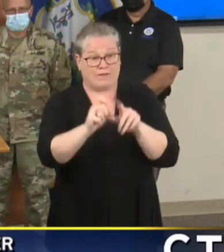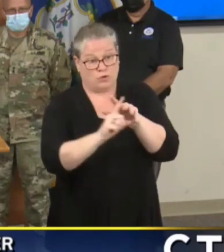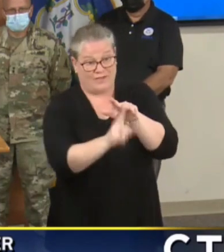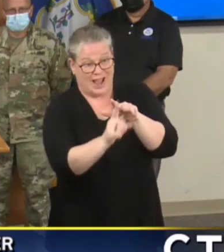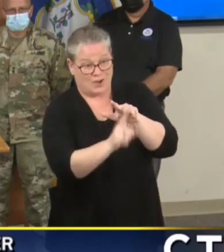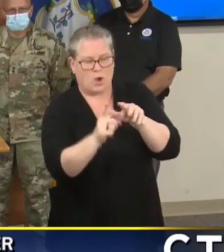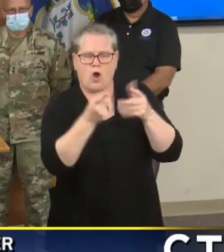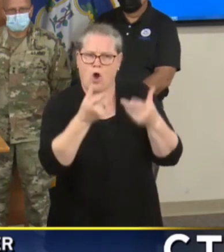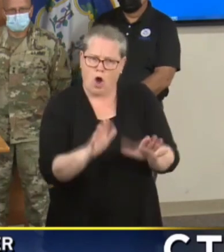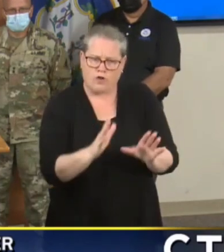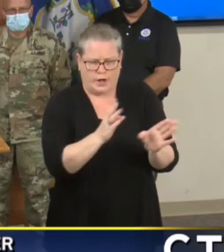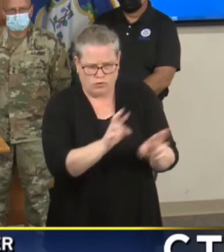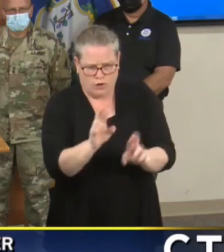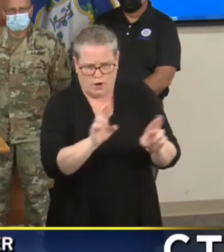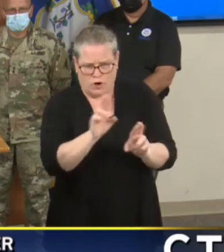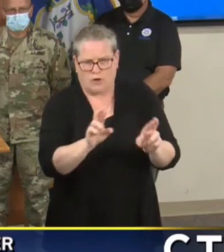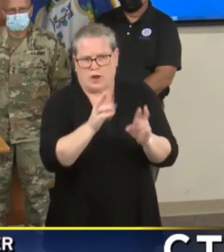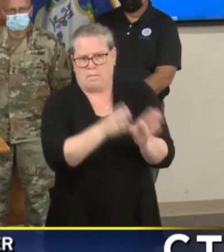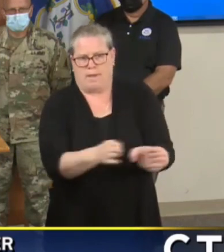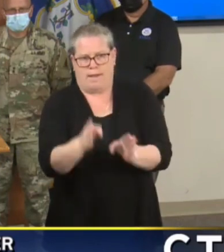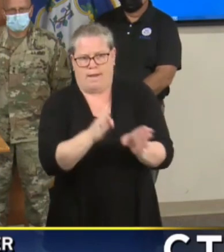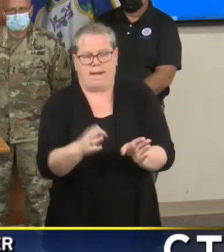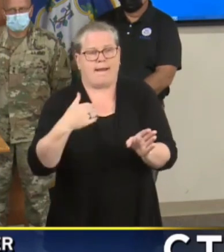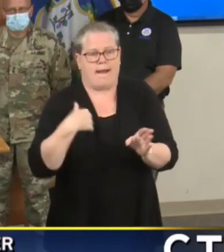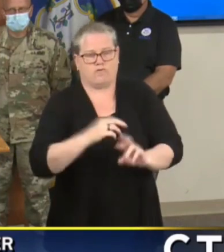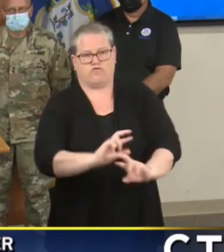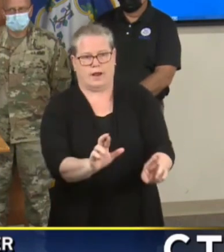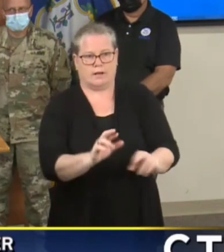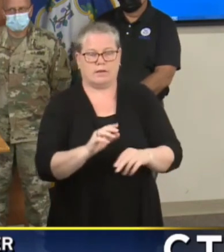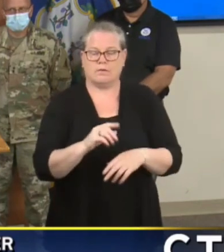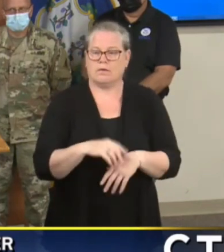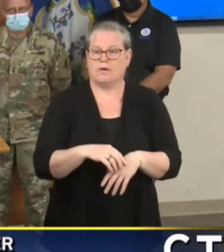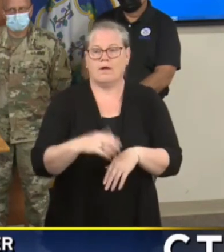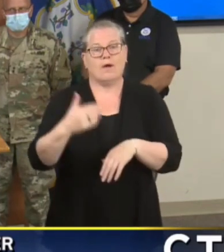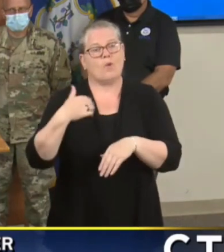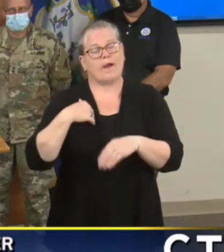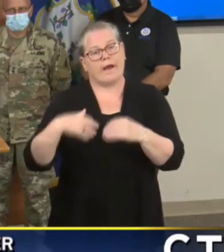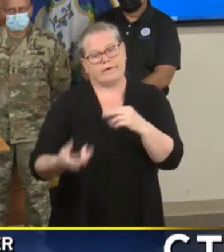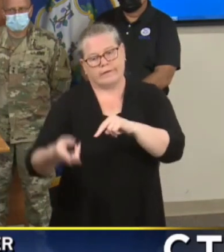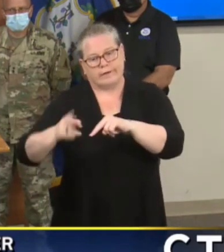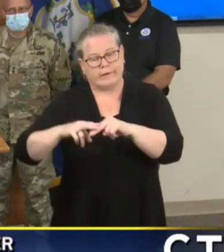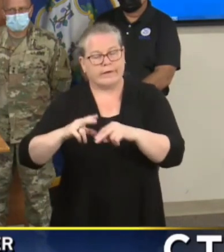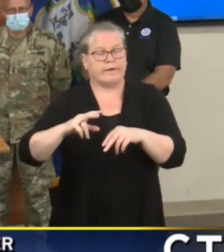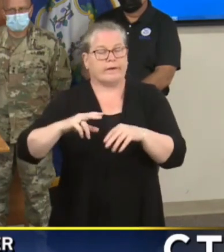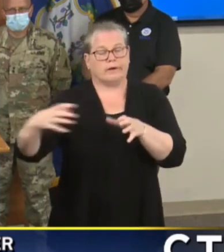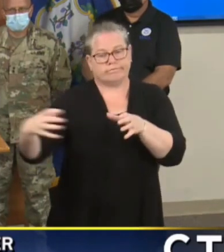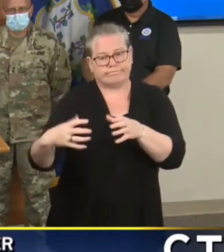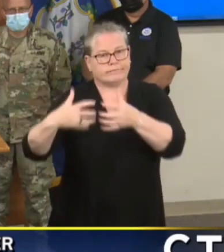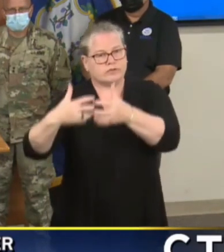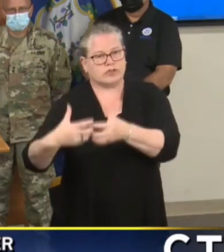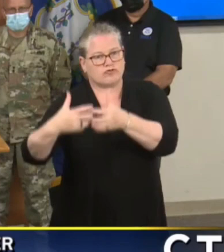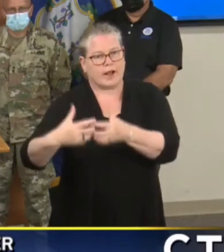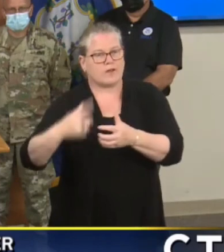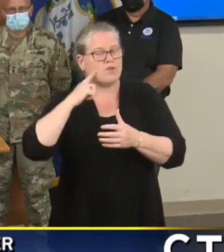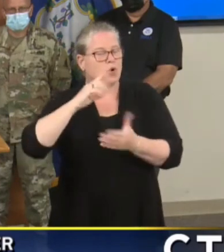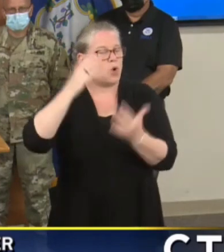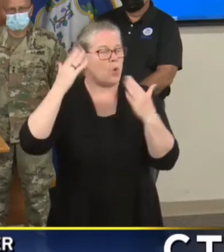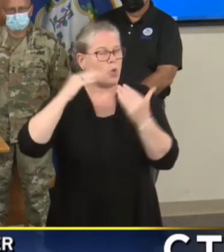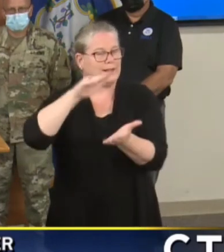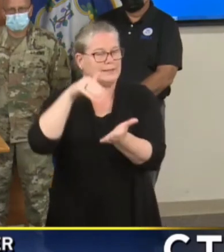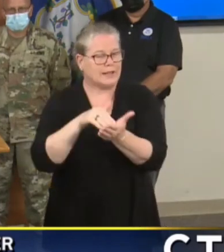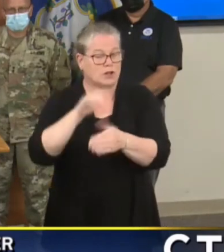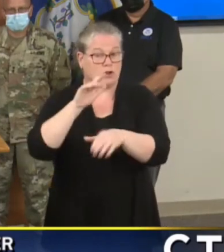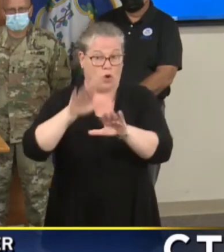evacuated to. Making sure that we have the standby power so we can keep the cooling centers available and we can keep people